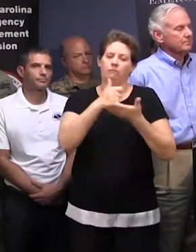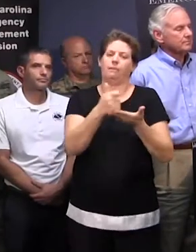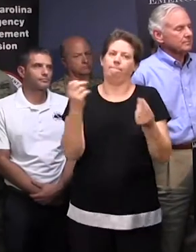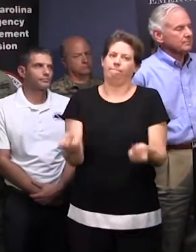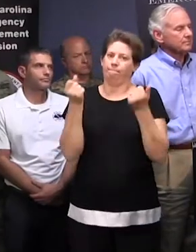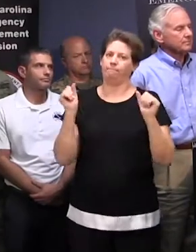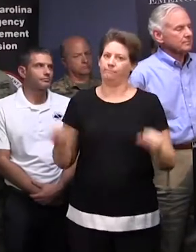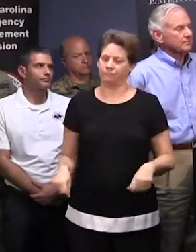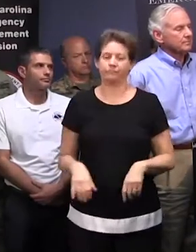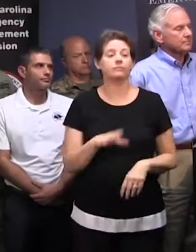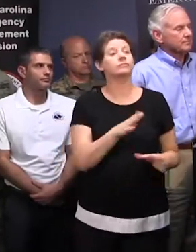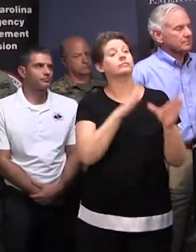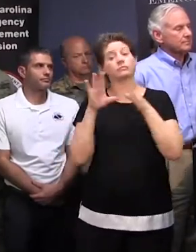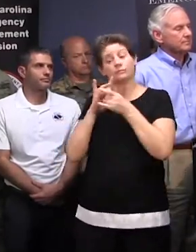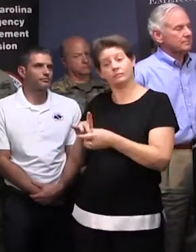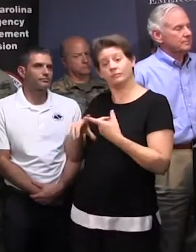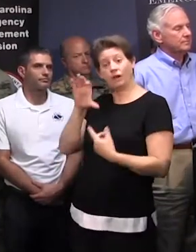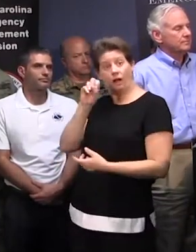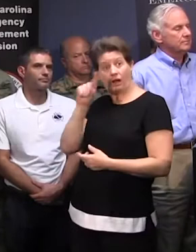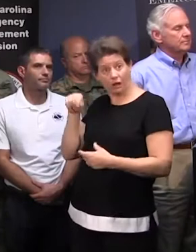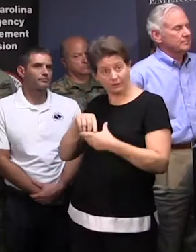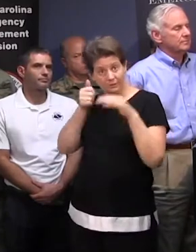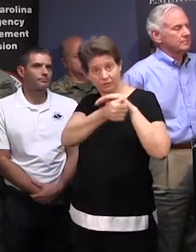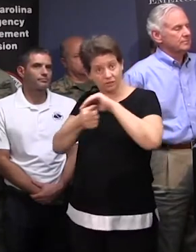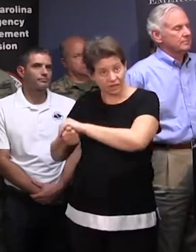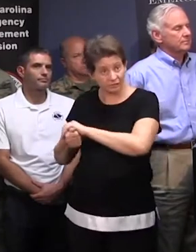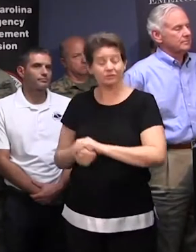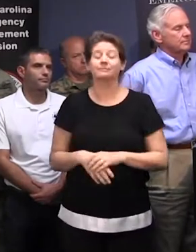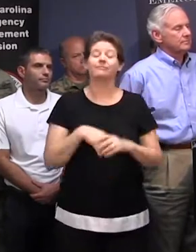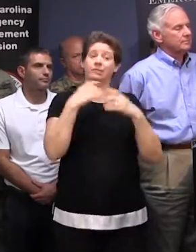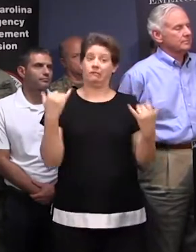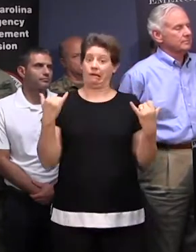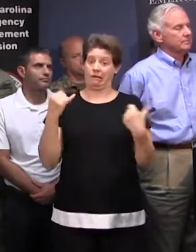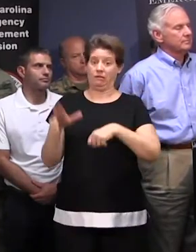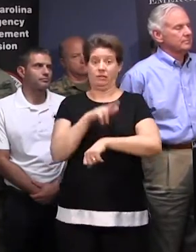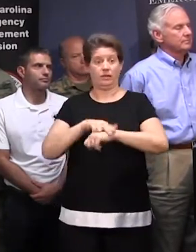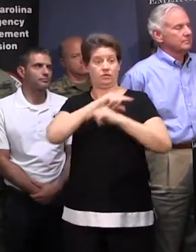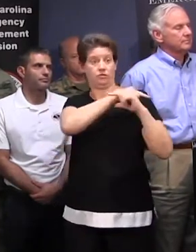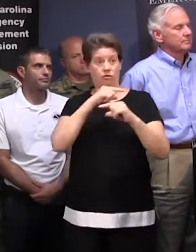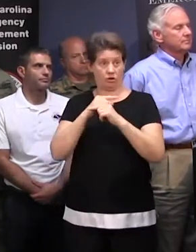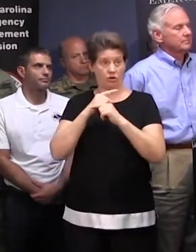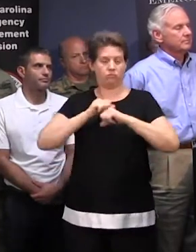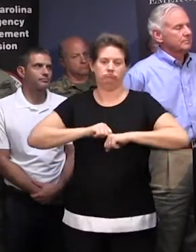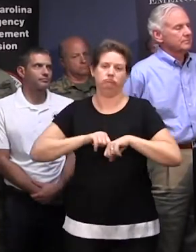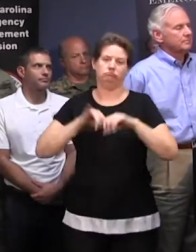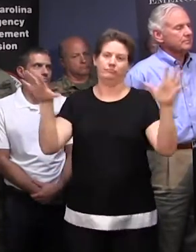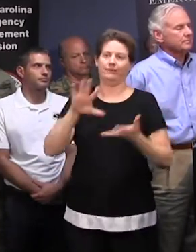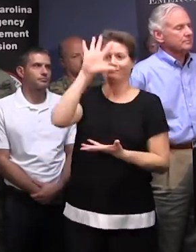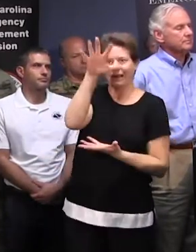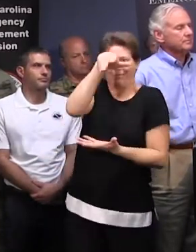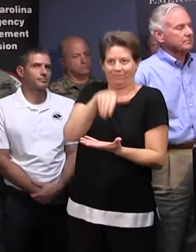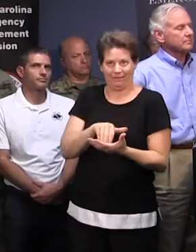I'd like to make a comment about cots in shelters. Currently, the National Guard is distributing 5,000 cots